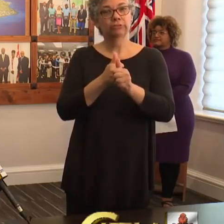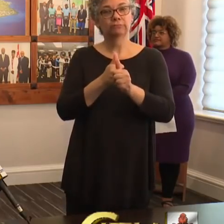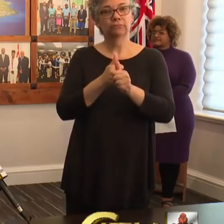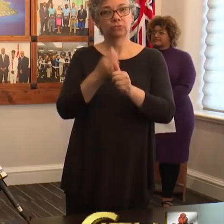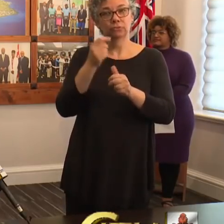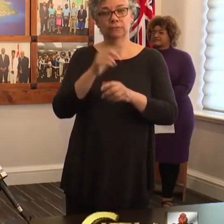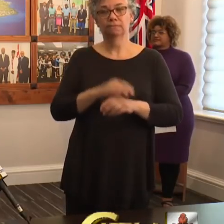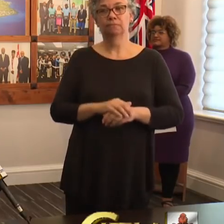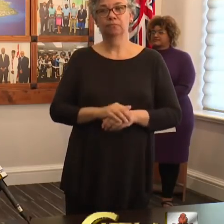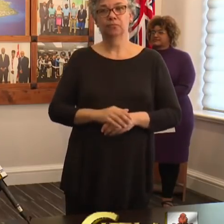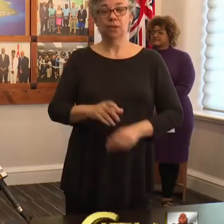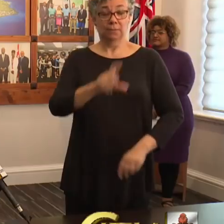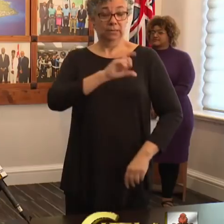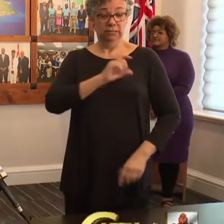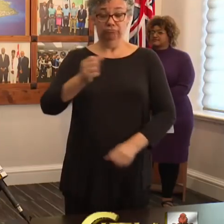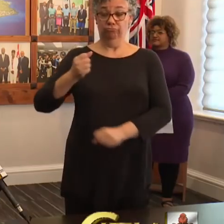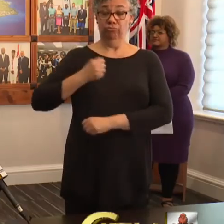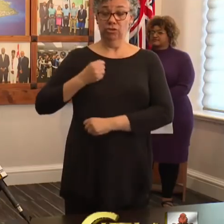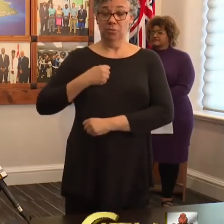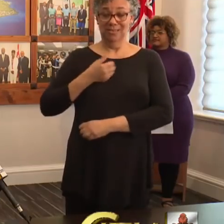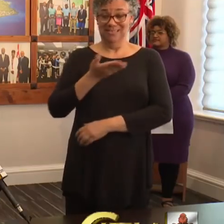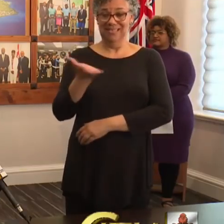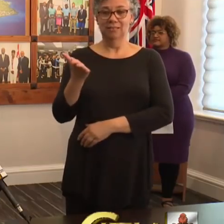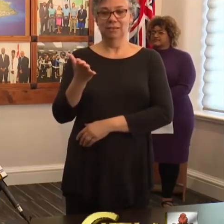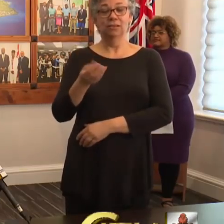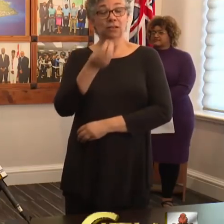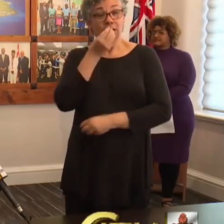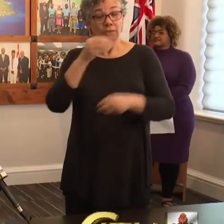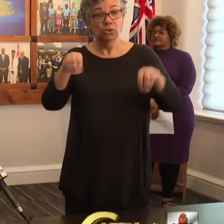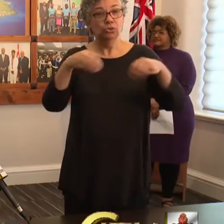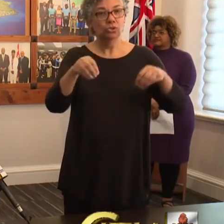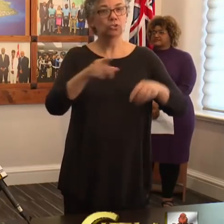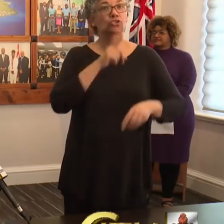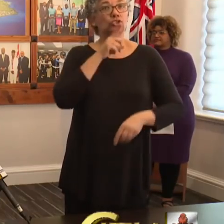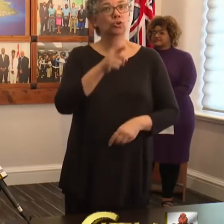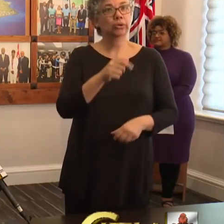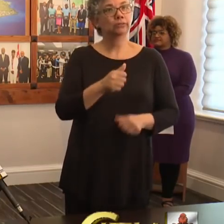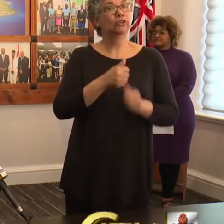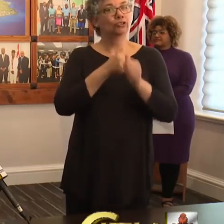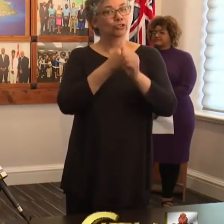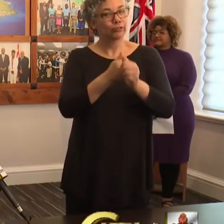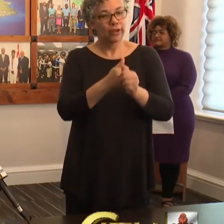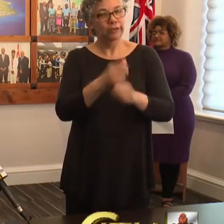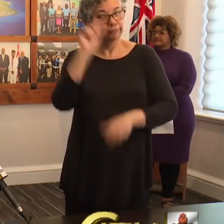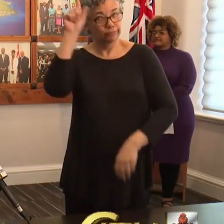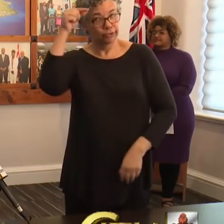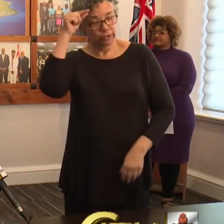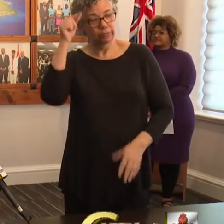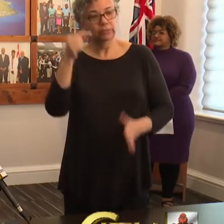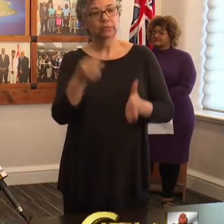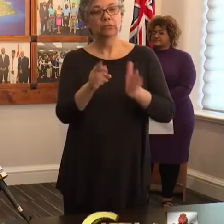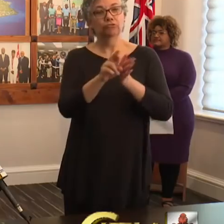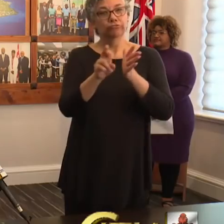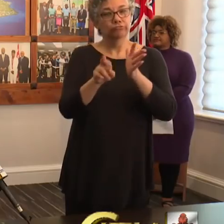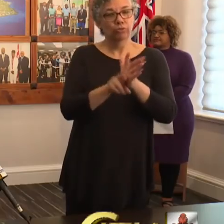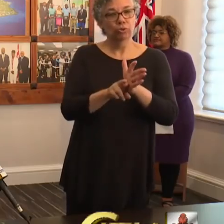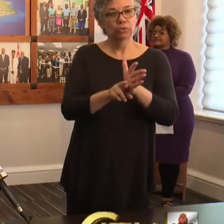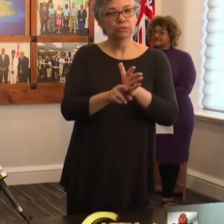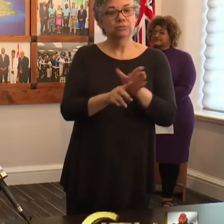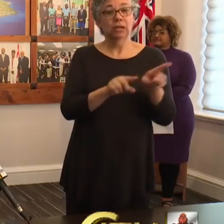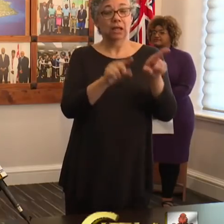Police and regiment officers will be present at the grocery stores to ensure compliance to the government guidelines as to access.